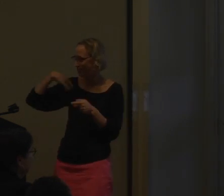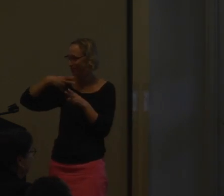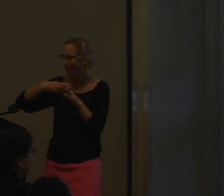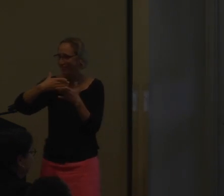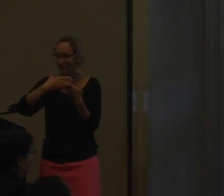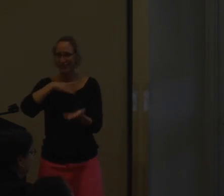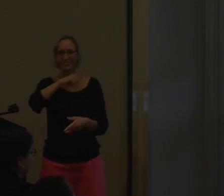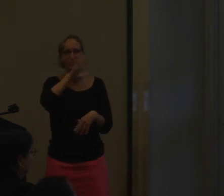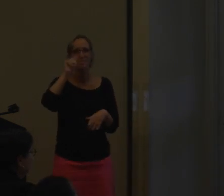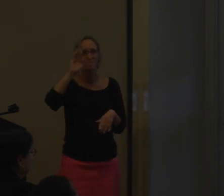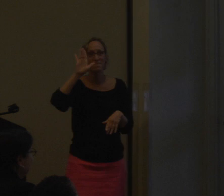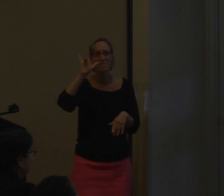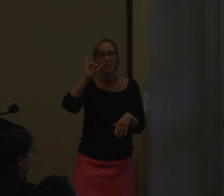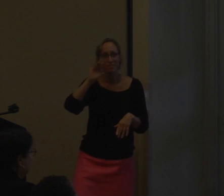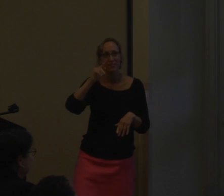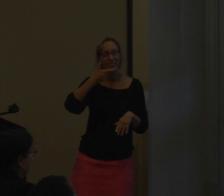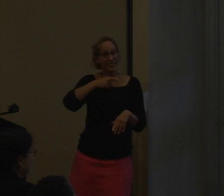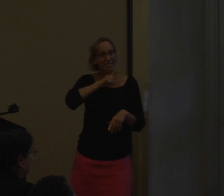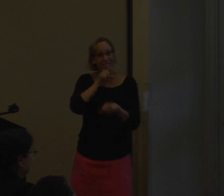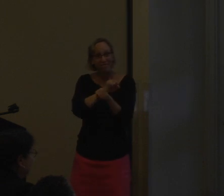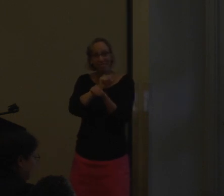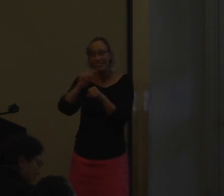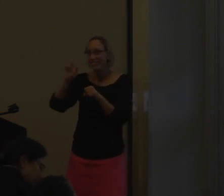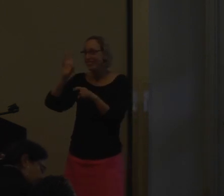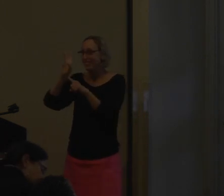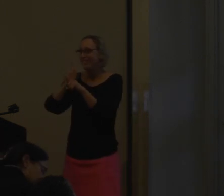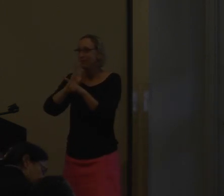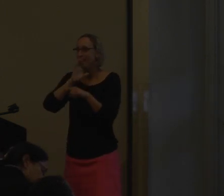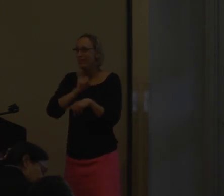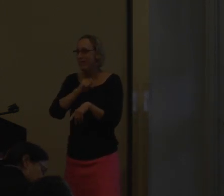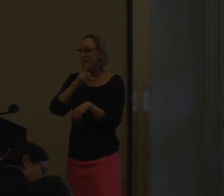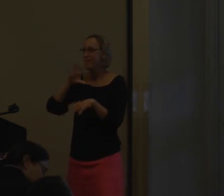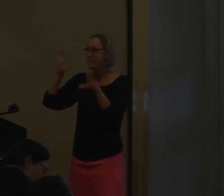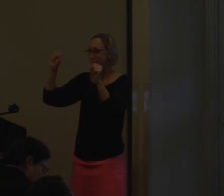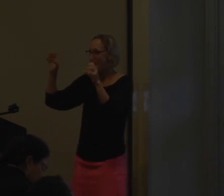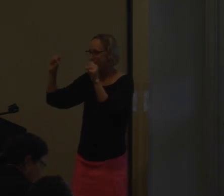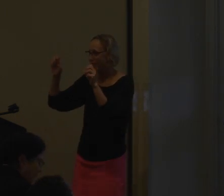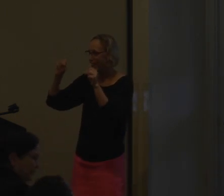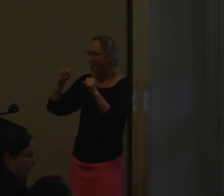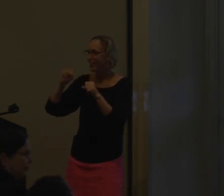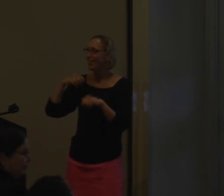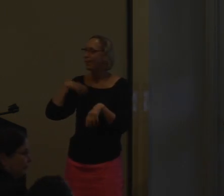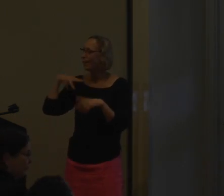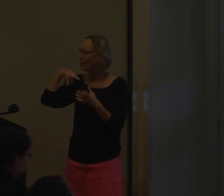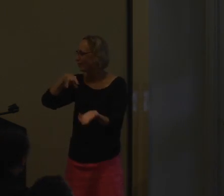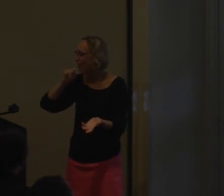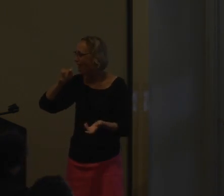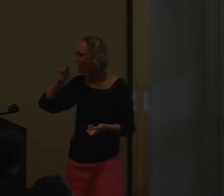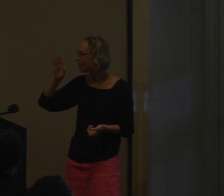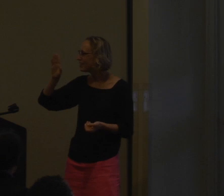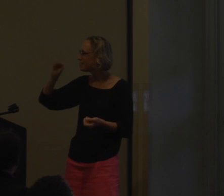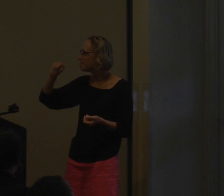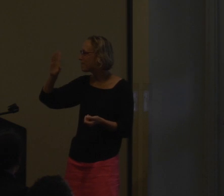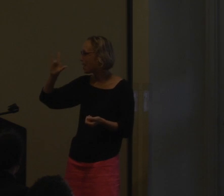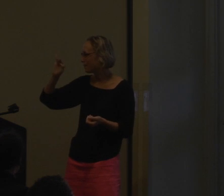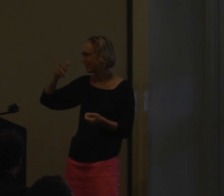So babbling, like I mentioned earlier, is what we really studied on. And at six months old, the hand babbling started.